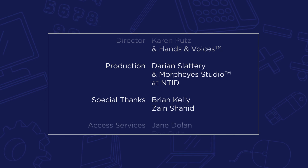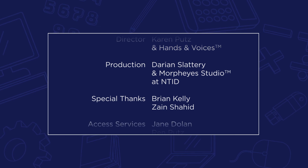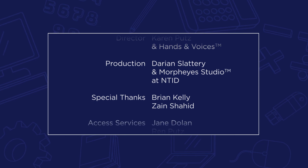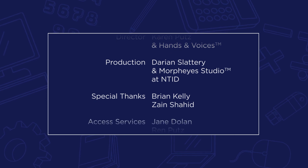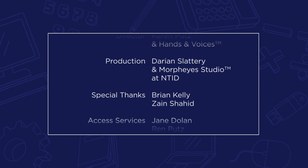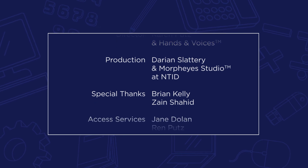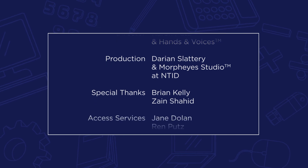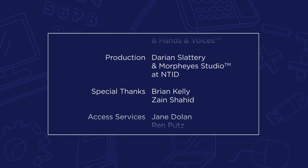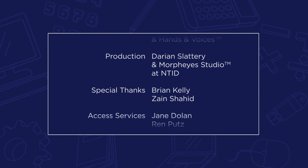wrap